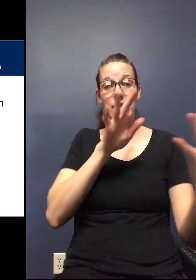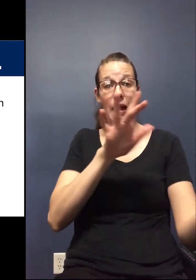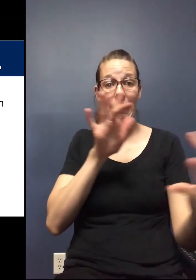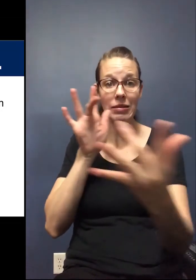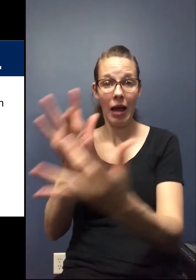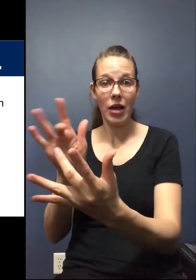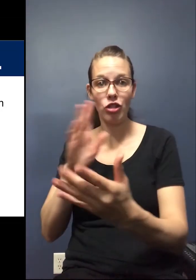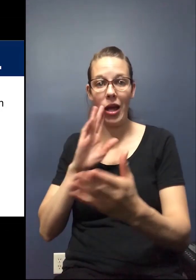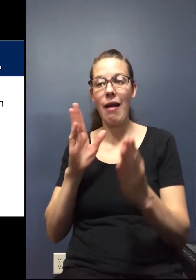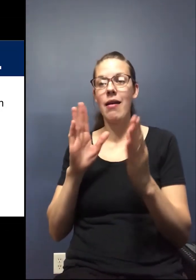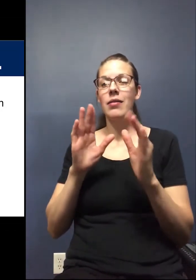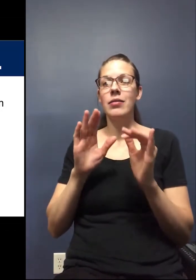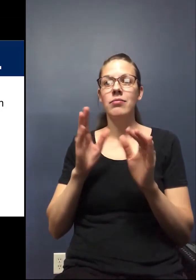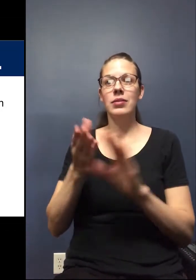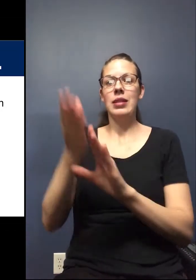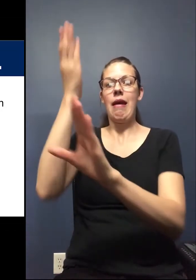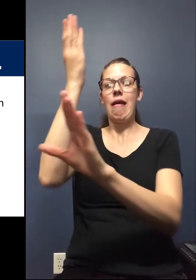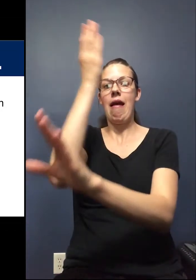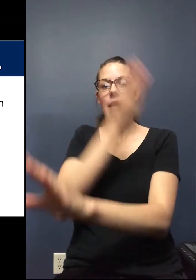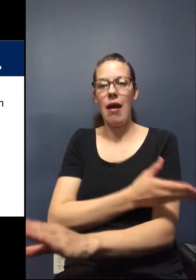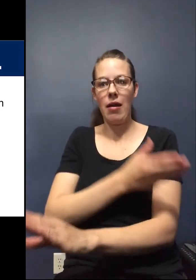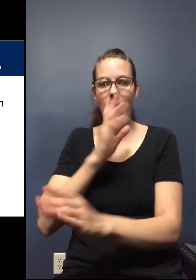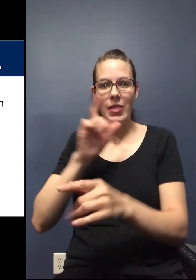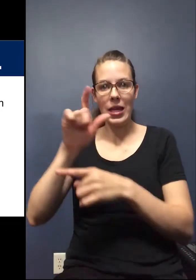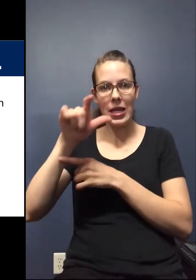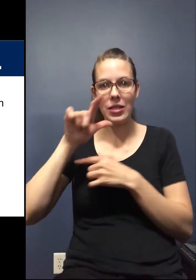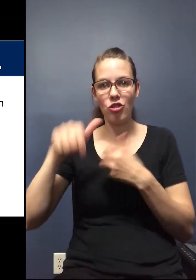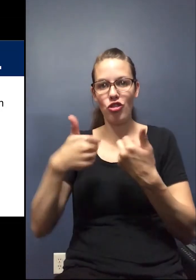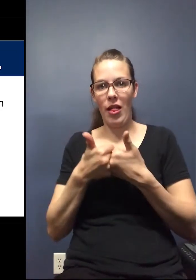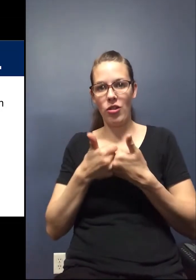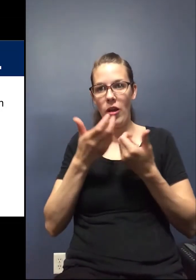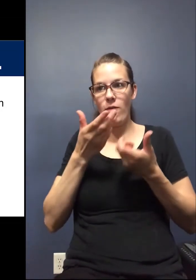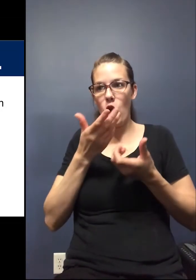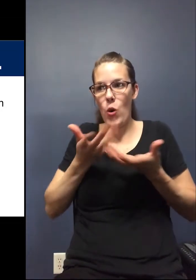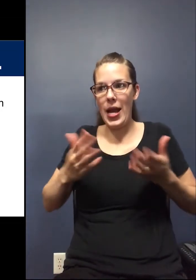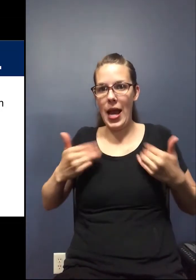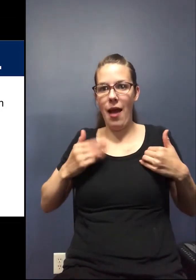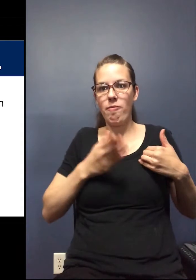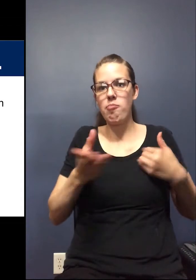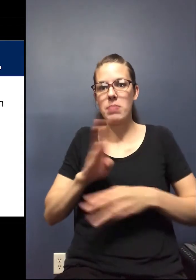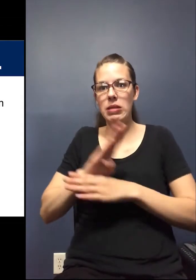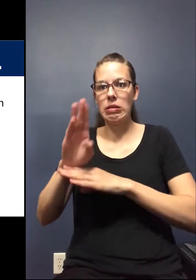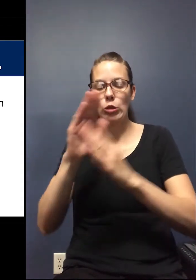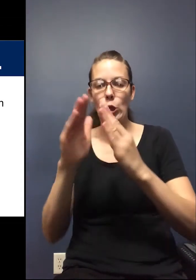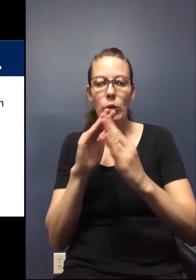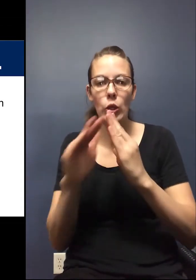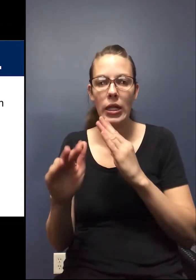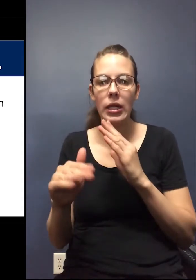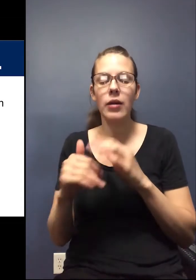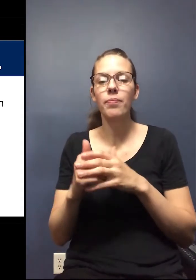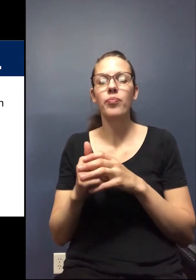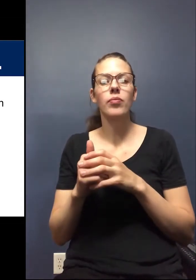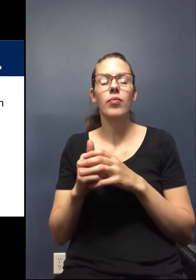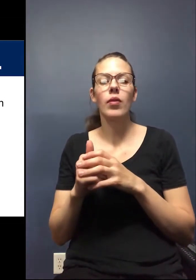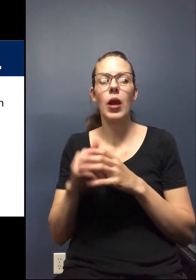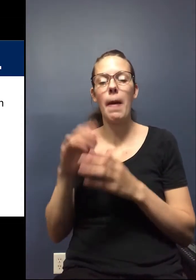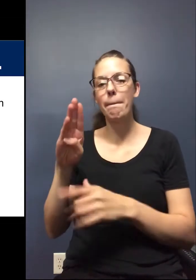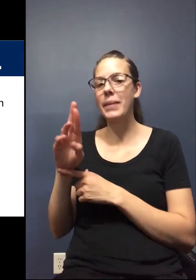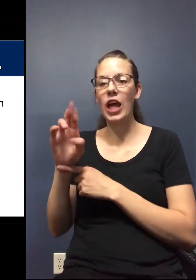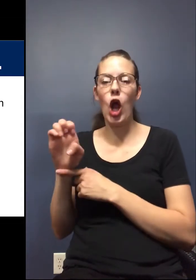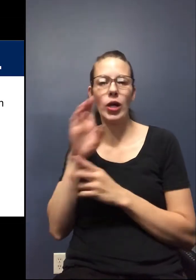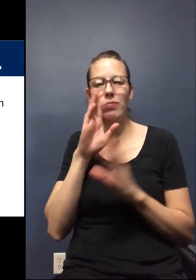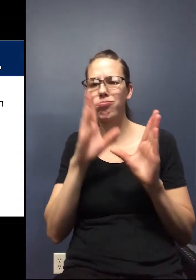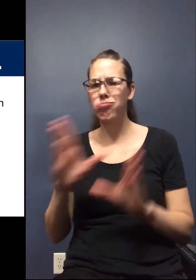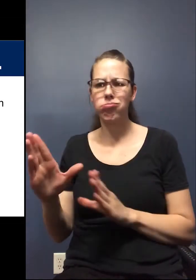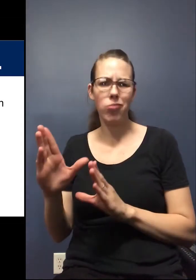touch and staying ahead of the needs and challenges of our existing business community. So we've always had a